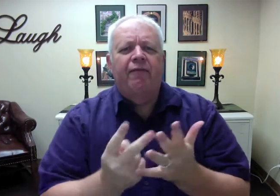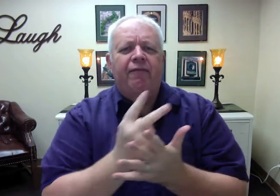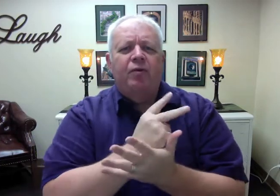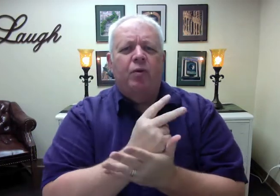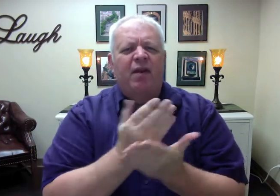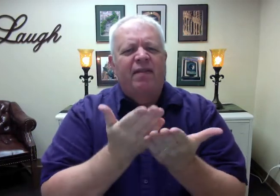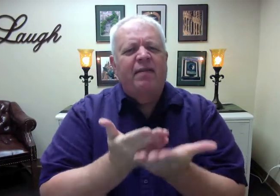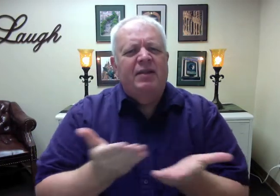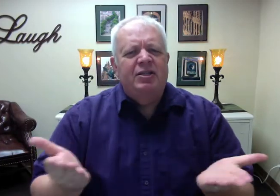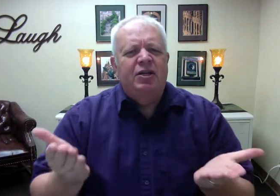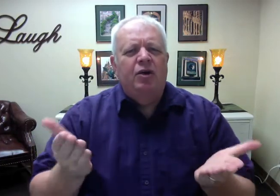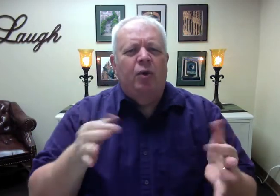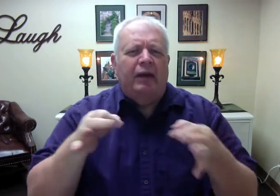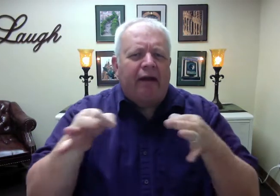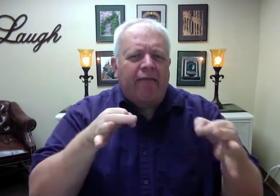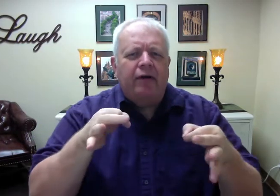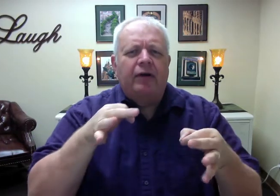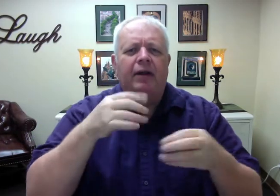over Bloom's Taxonomy.